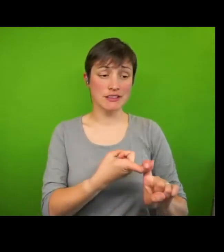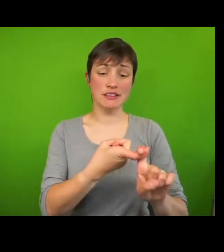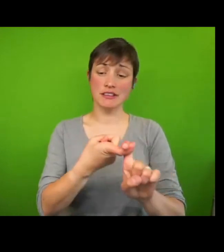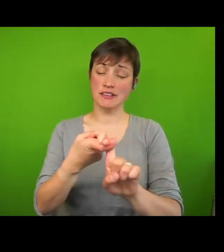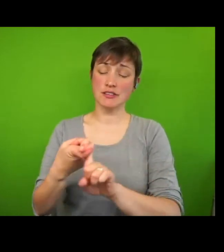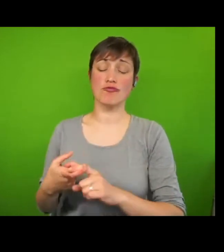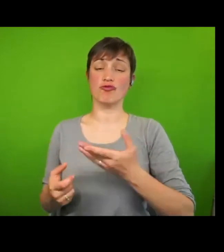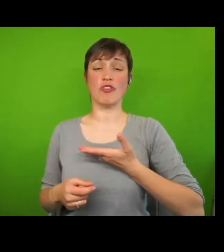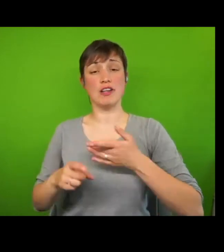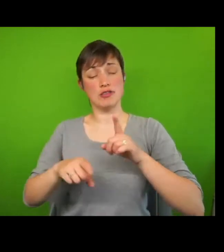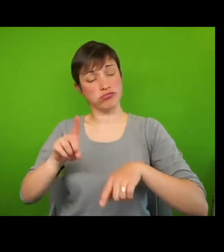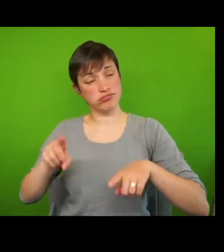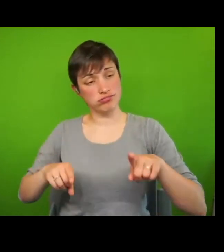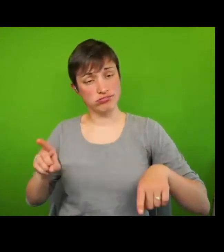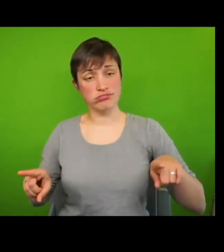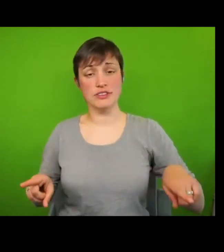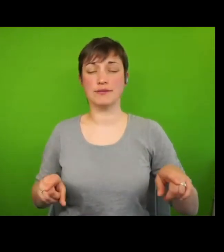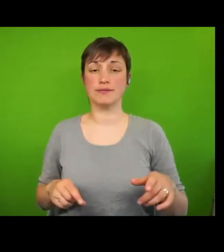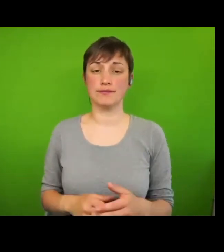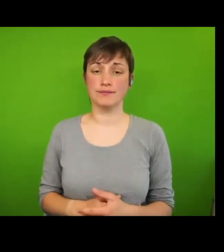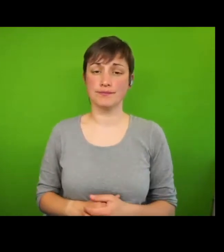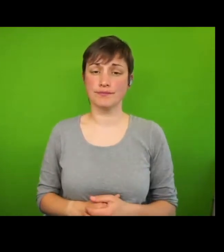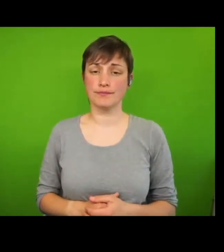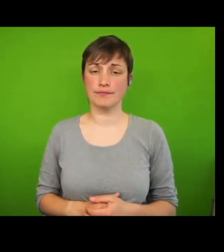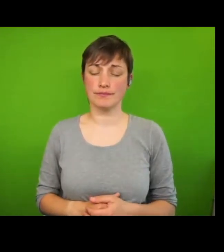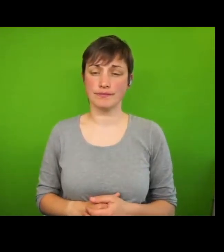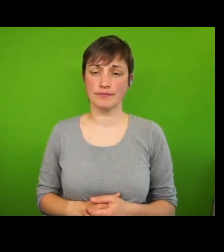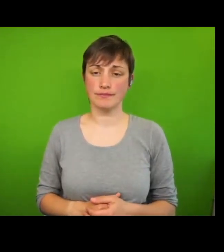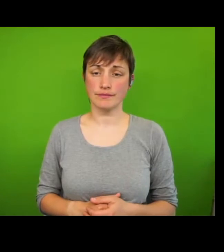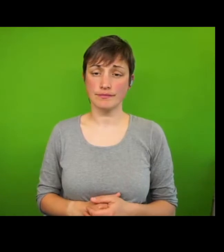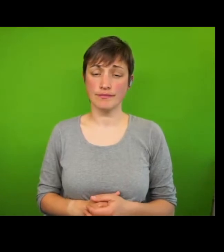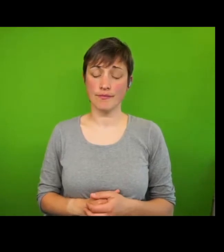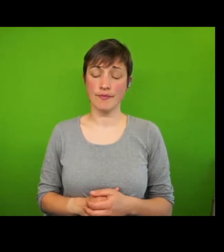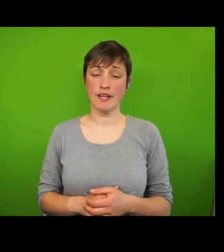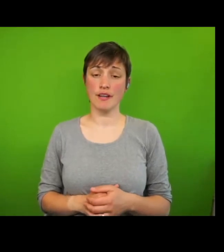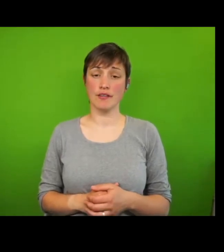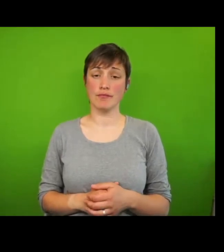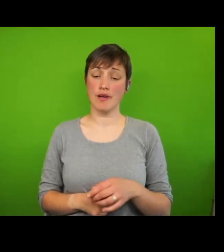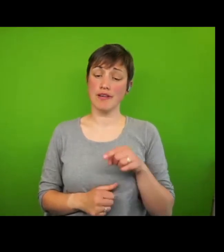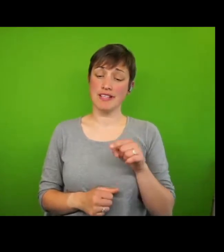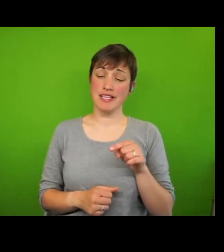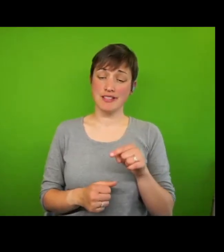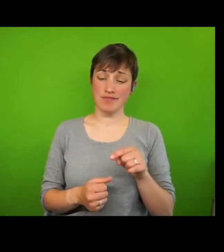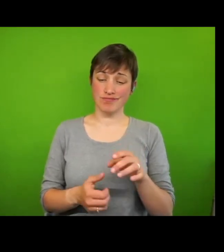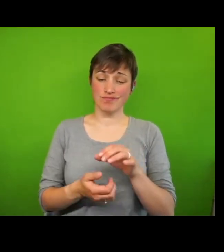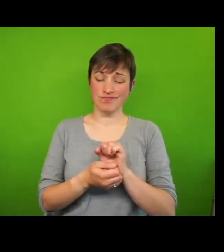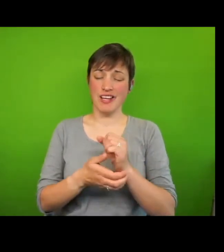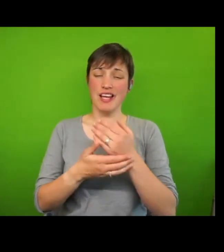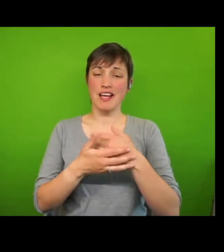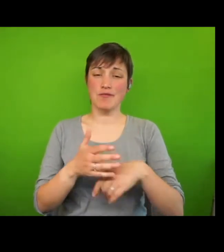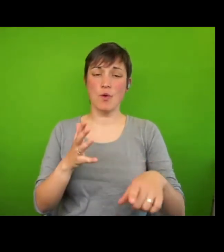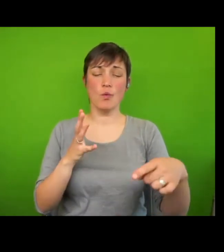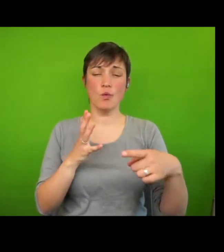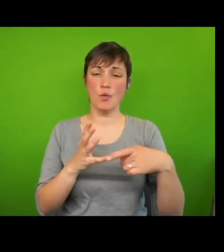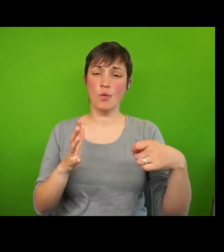rights, a principle which is enshrined in the UK international covenant on economic, social